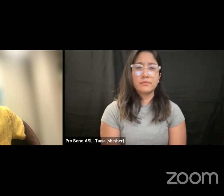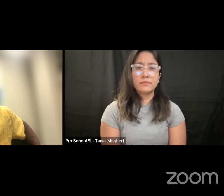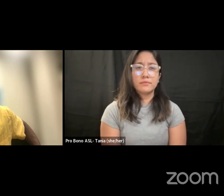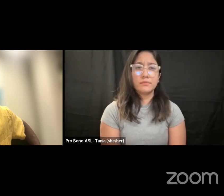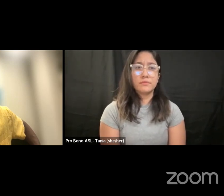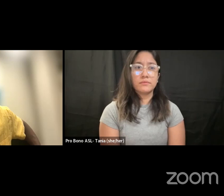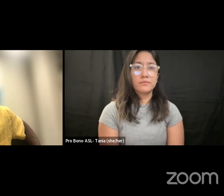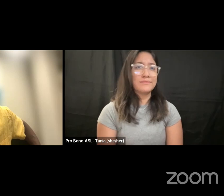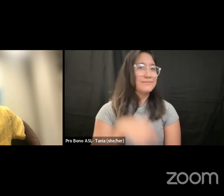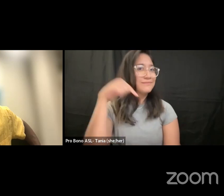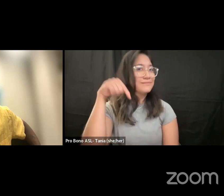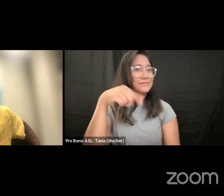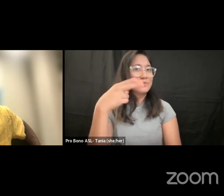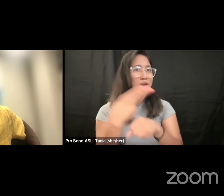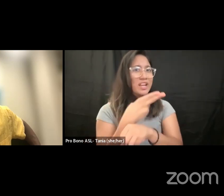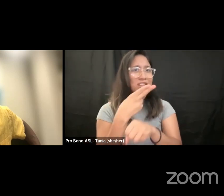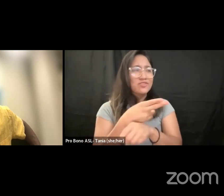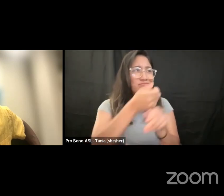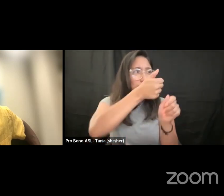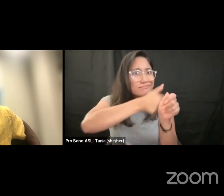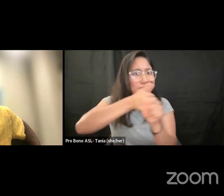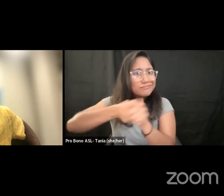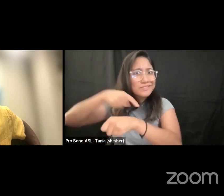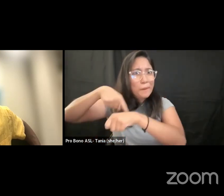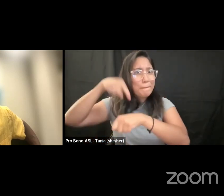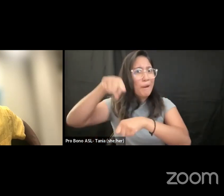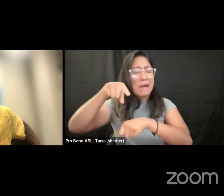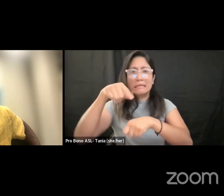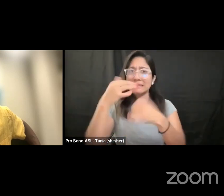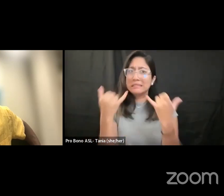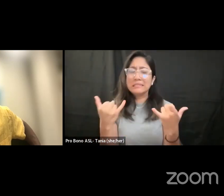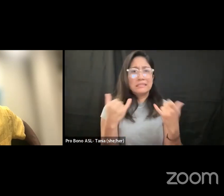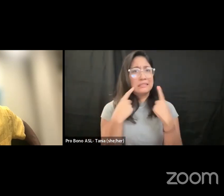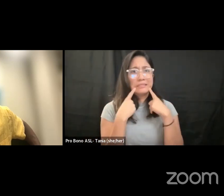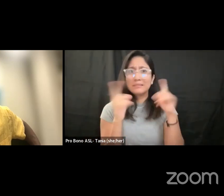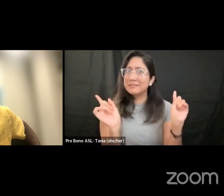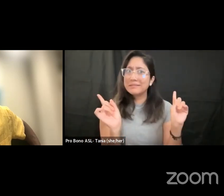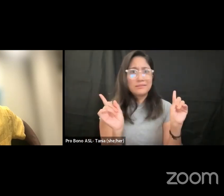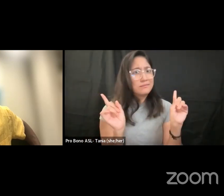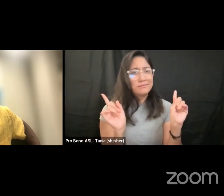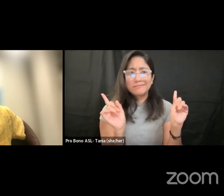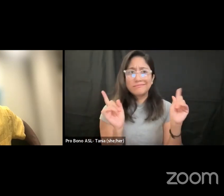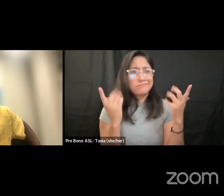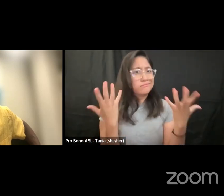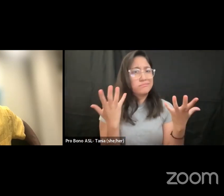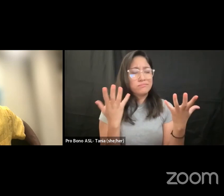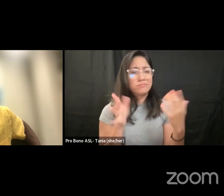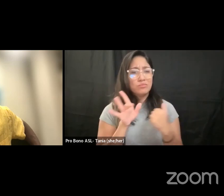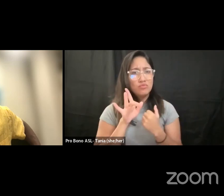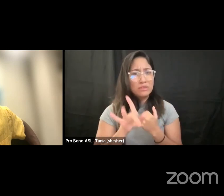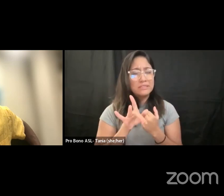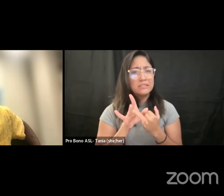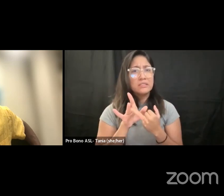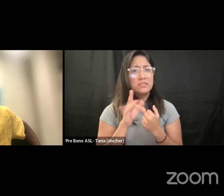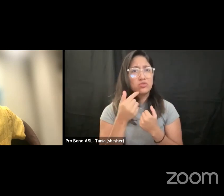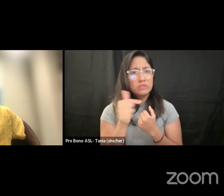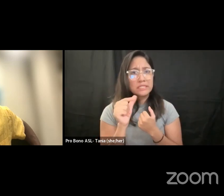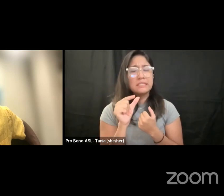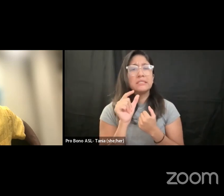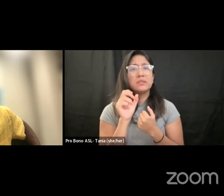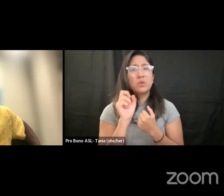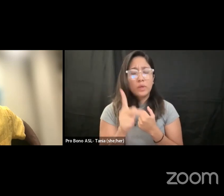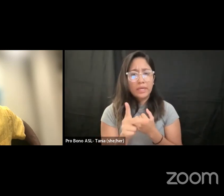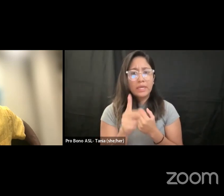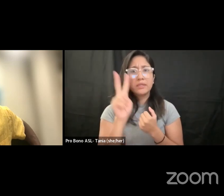what i use every time i don't know what's going on so press share screen you should be able to do it get the green button yeah i